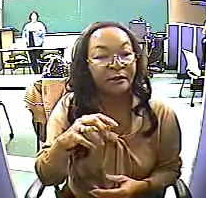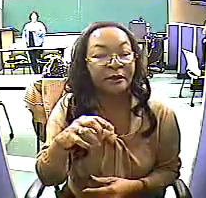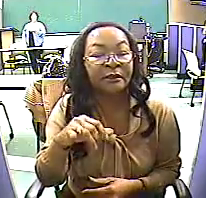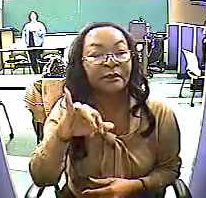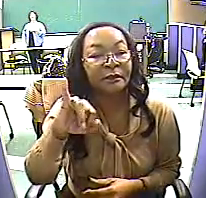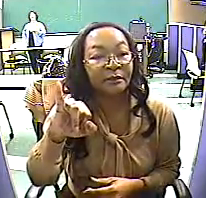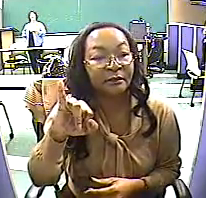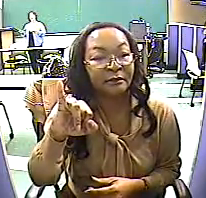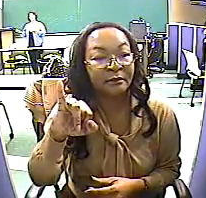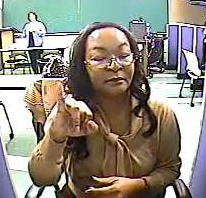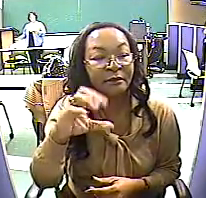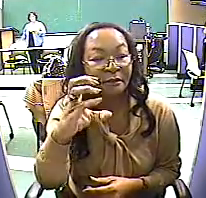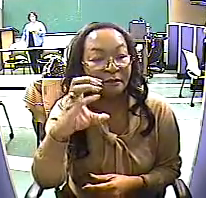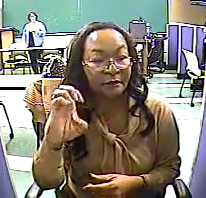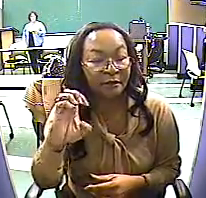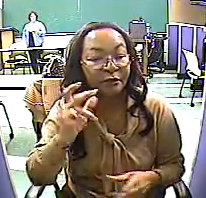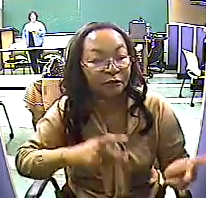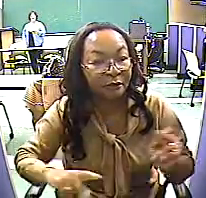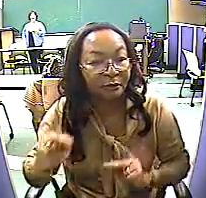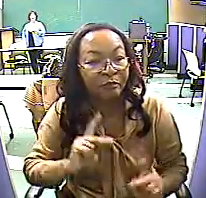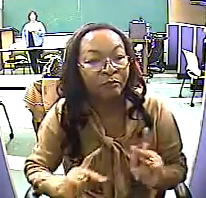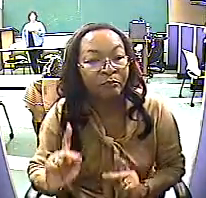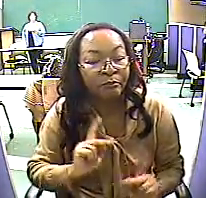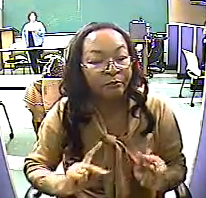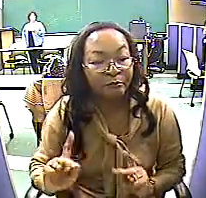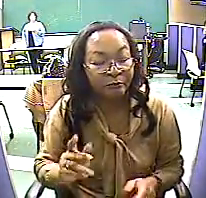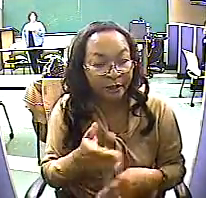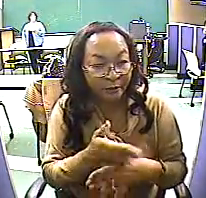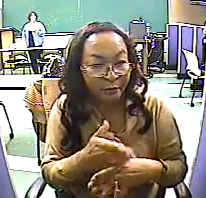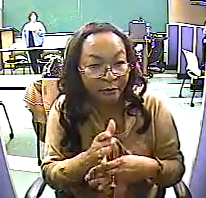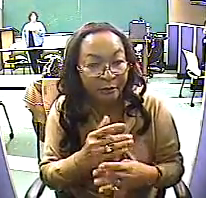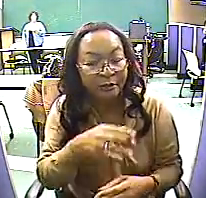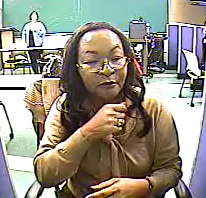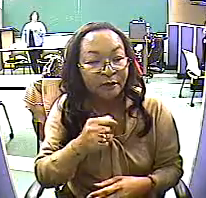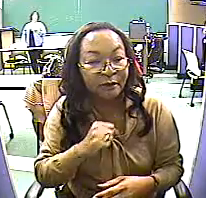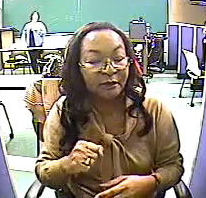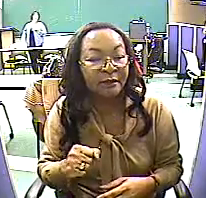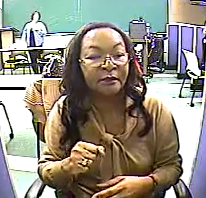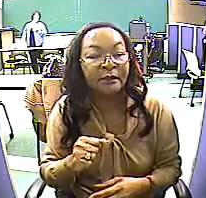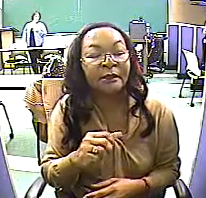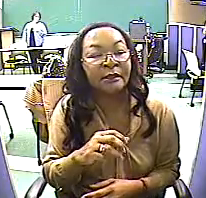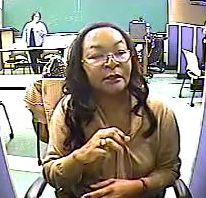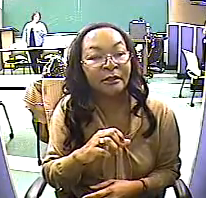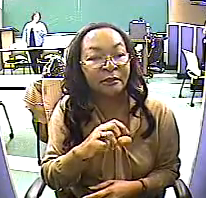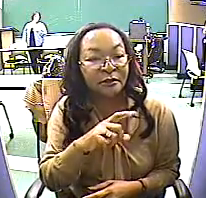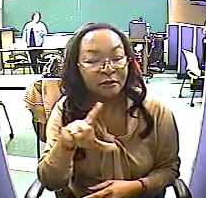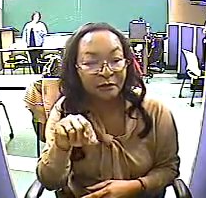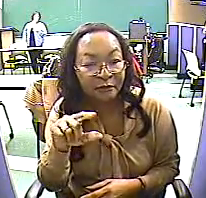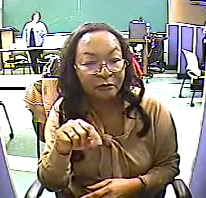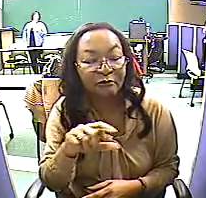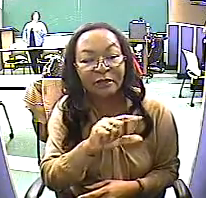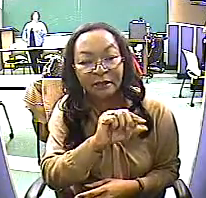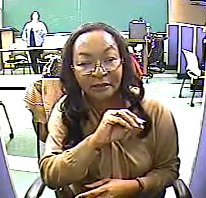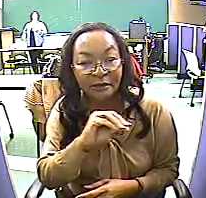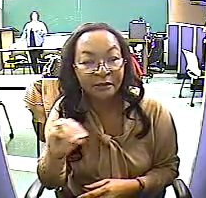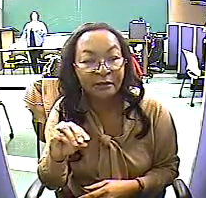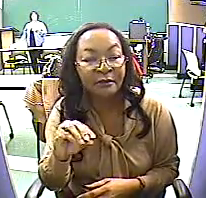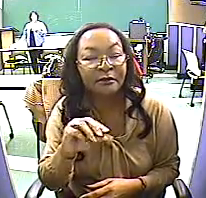All the usual risk factors were considered, like smoking, whether they had